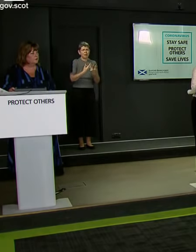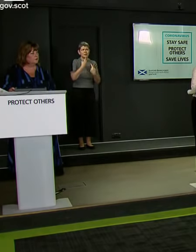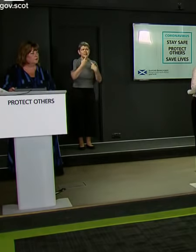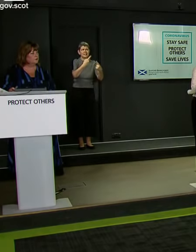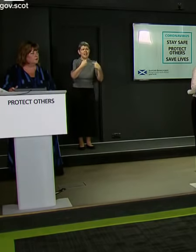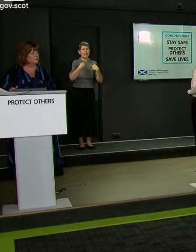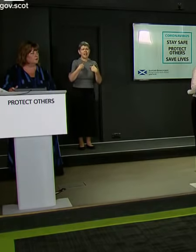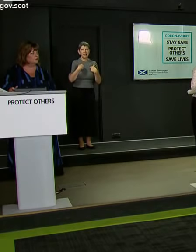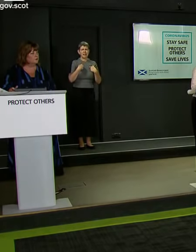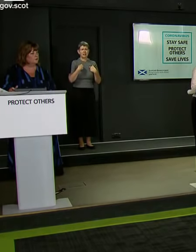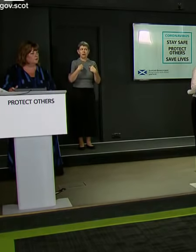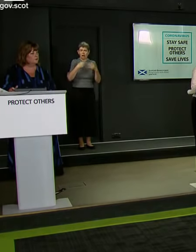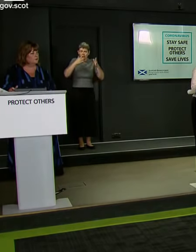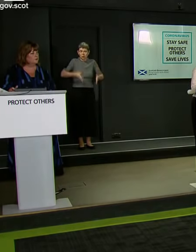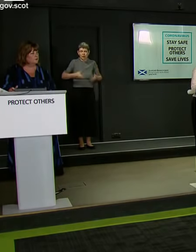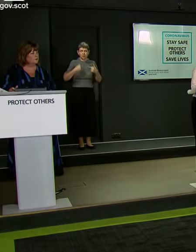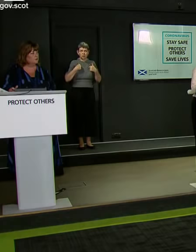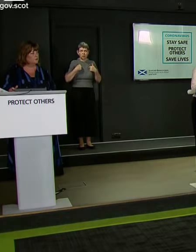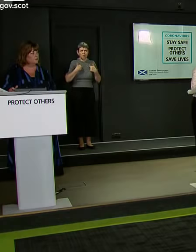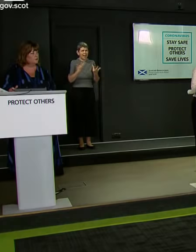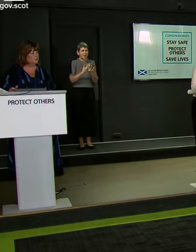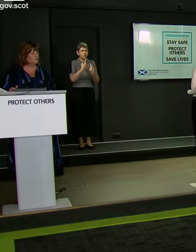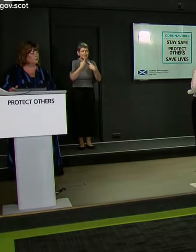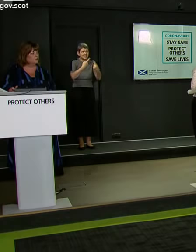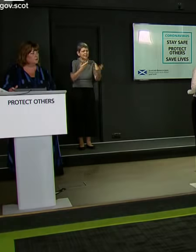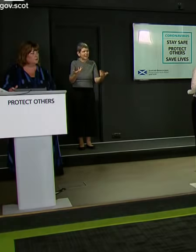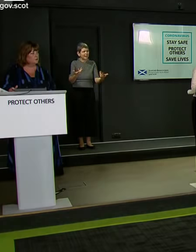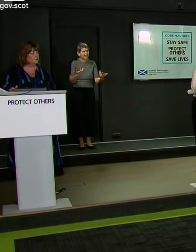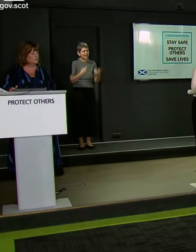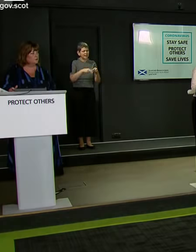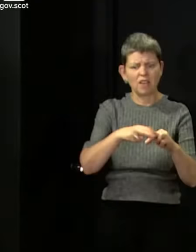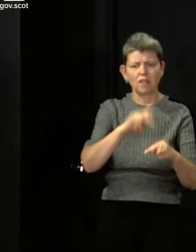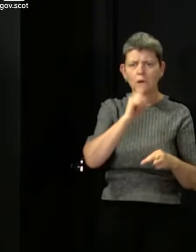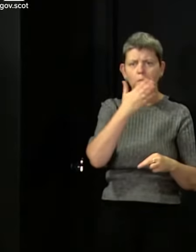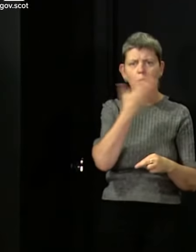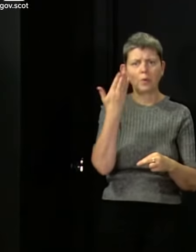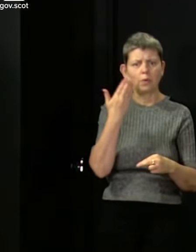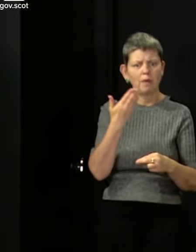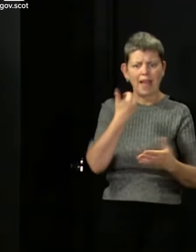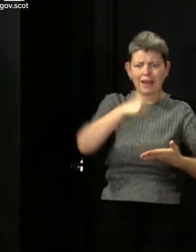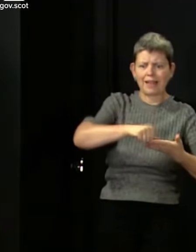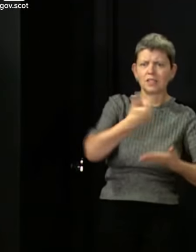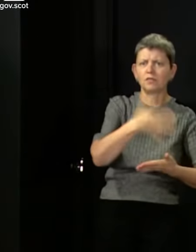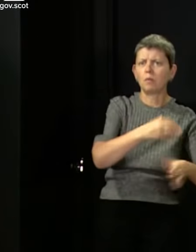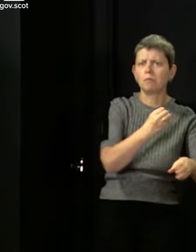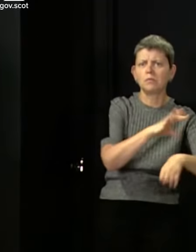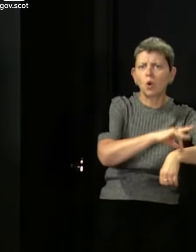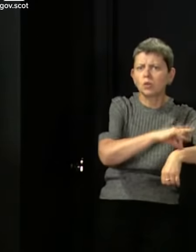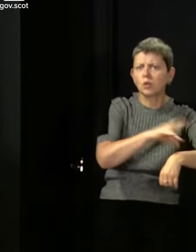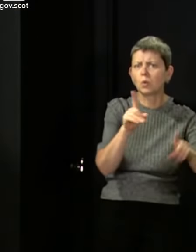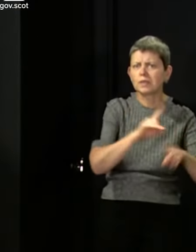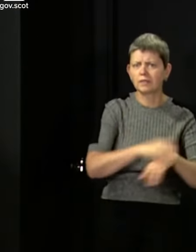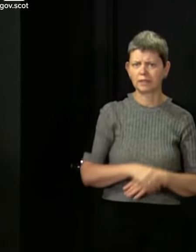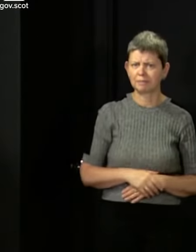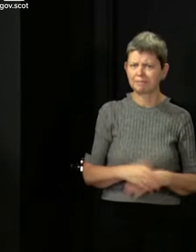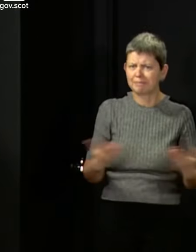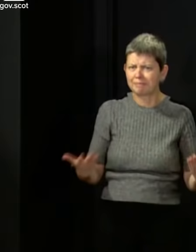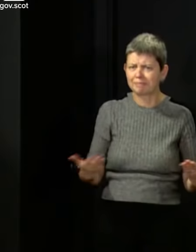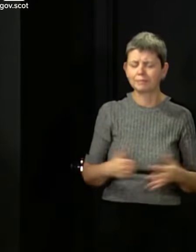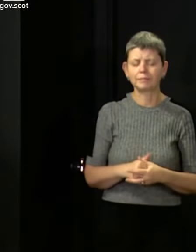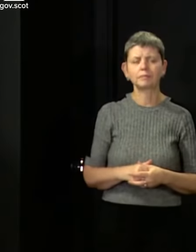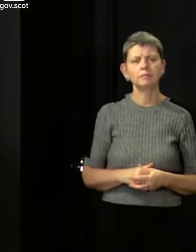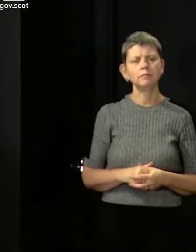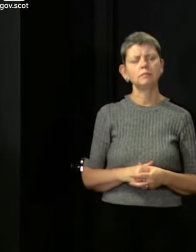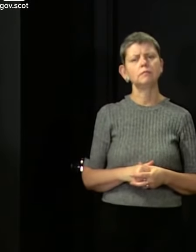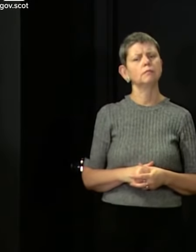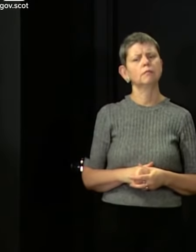told by GPs that they're not issuing covering letters or notes? Well, don't want to see anybody abused or treated in an